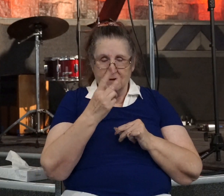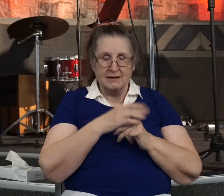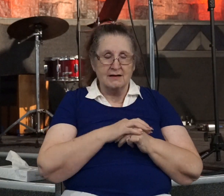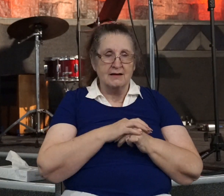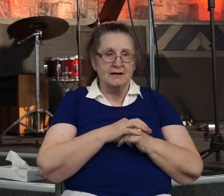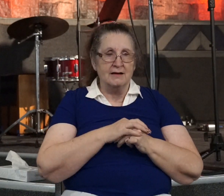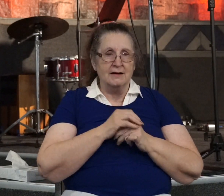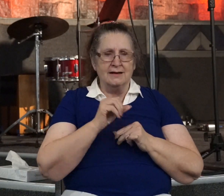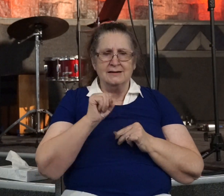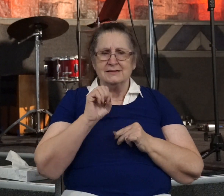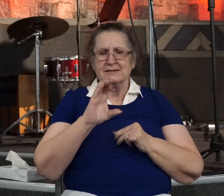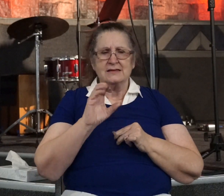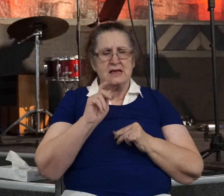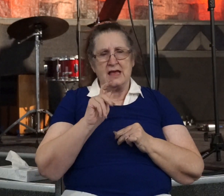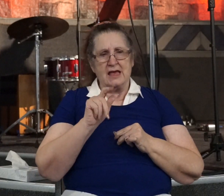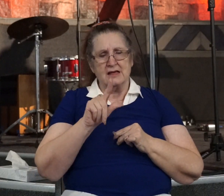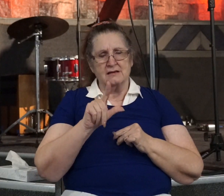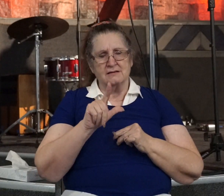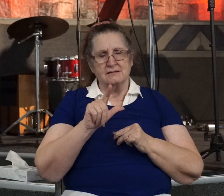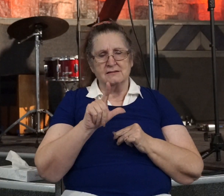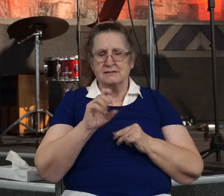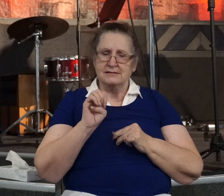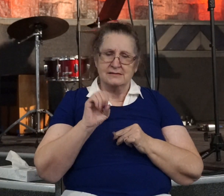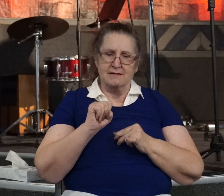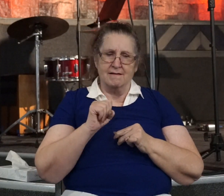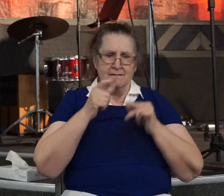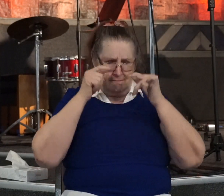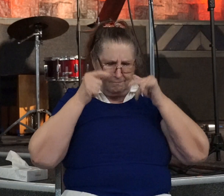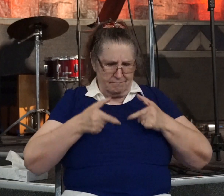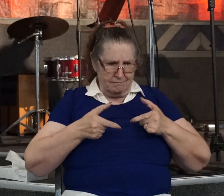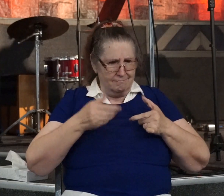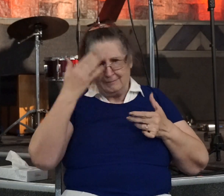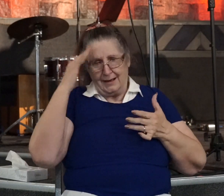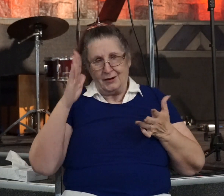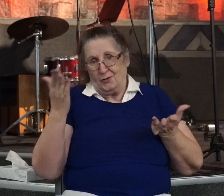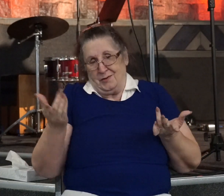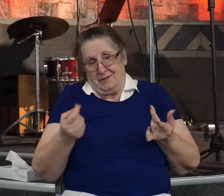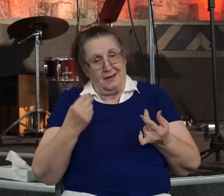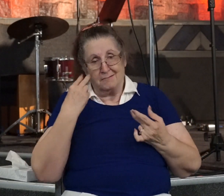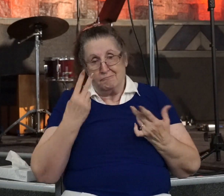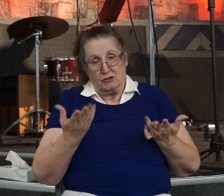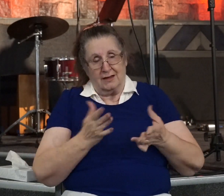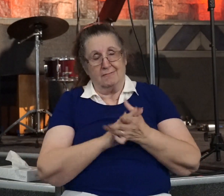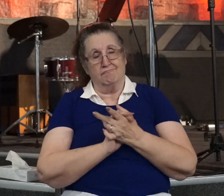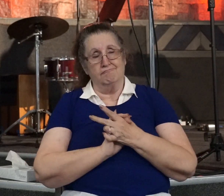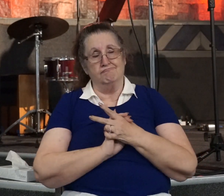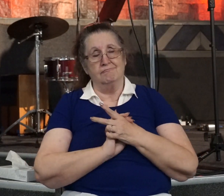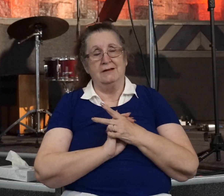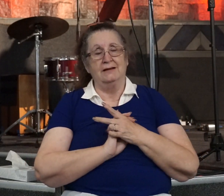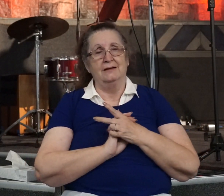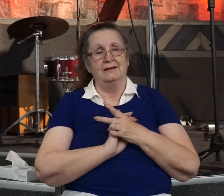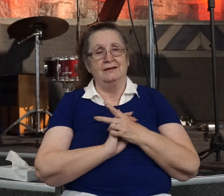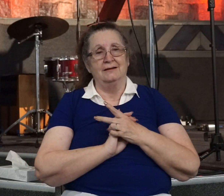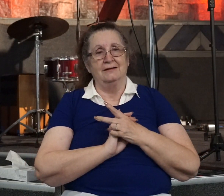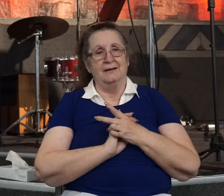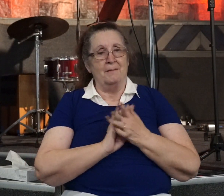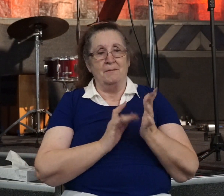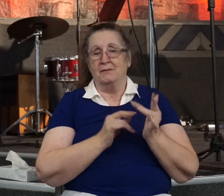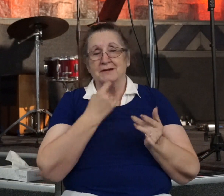scales fell from his eyes. I don't know what that looked like. The Bible doesn't say it. It says